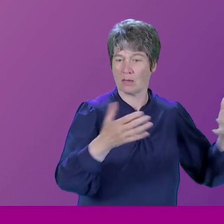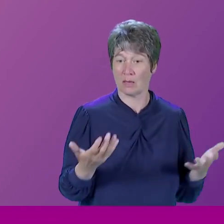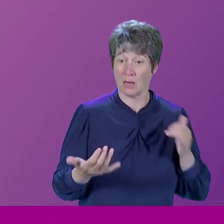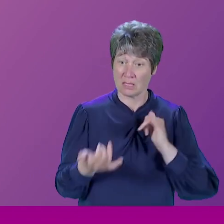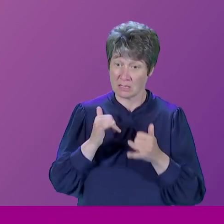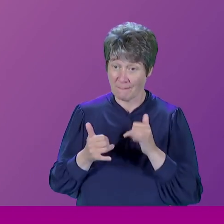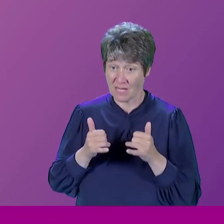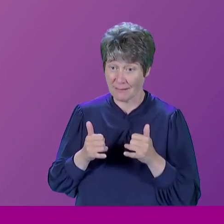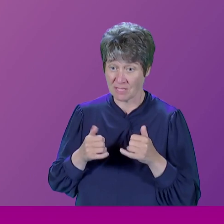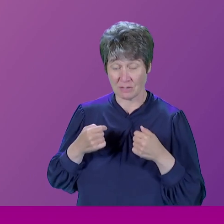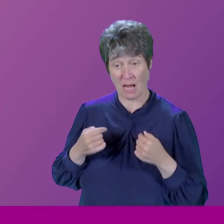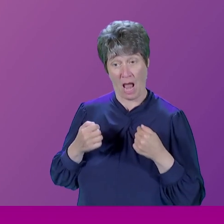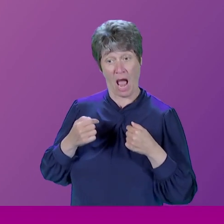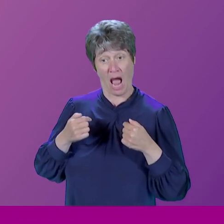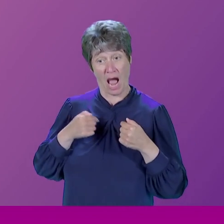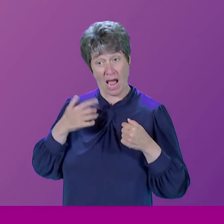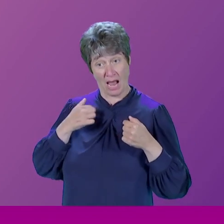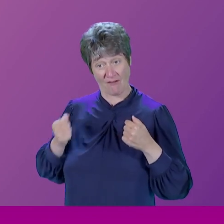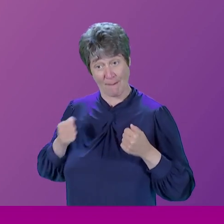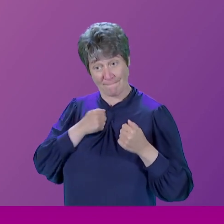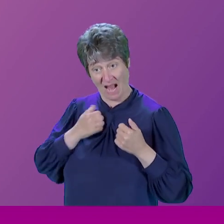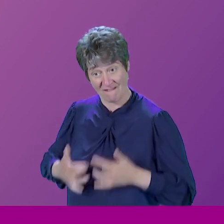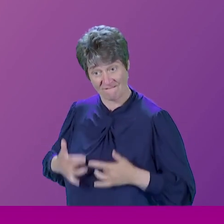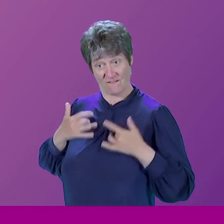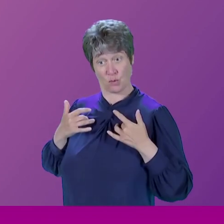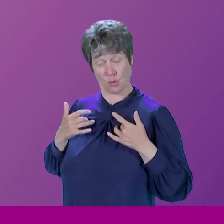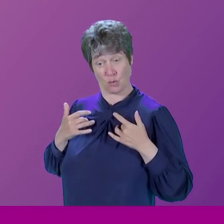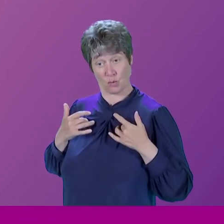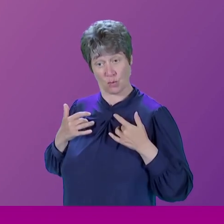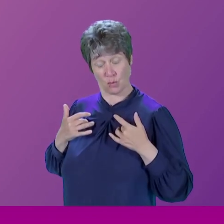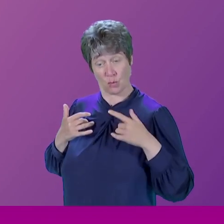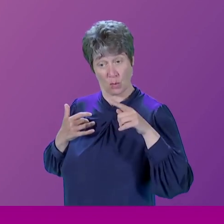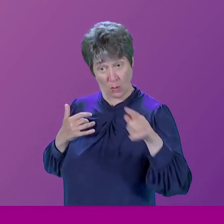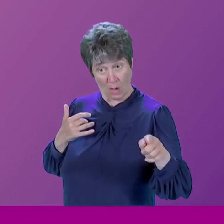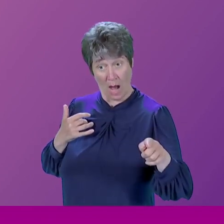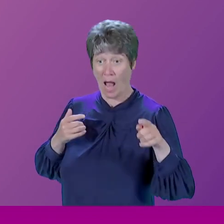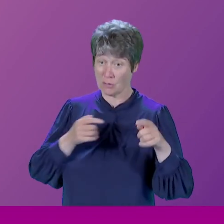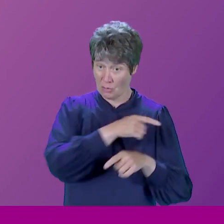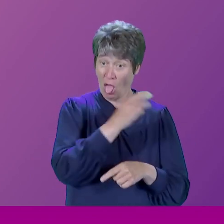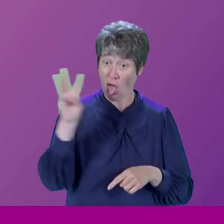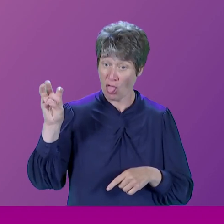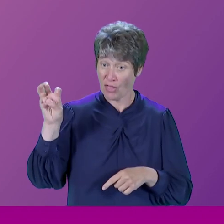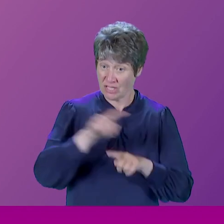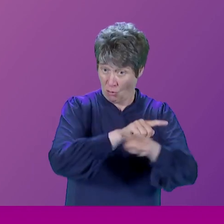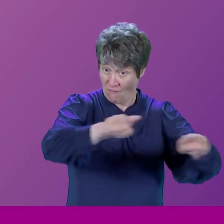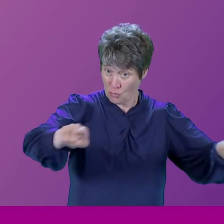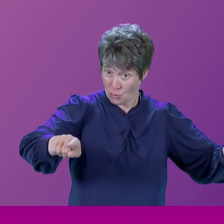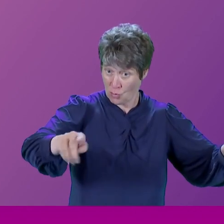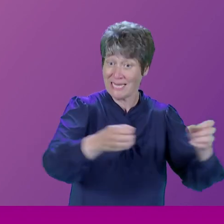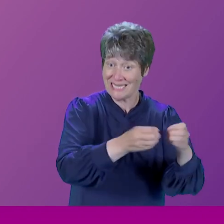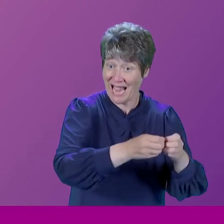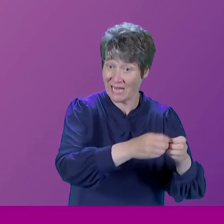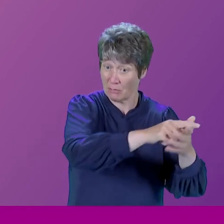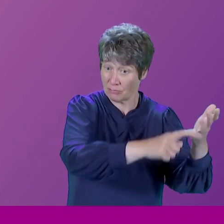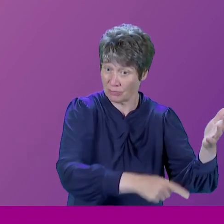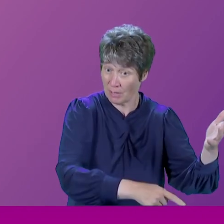13 of you have argued against me, but you have not convinced me. And I'm going to stick with what I thought in the first place. But thank you so much for